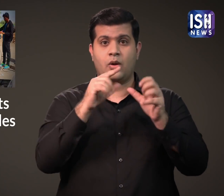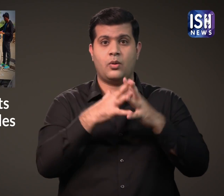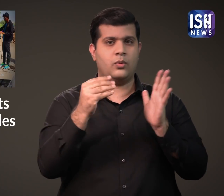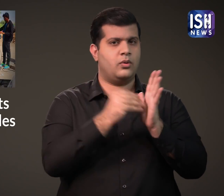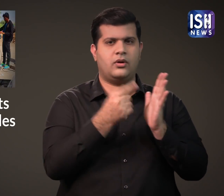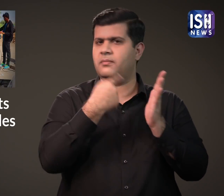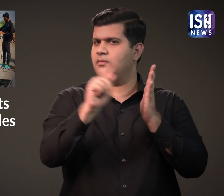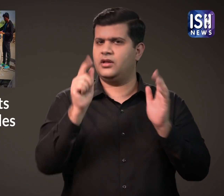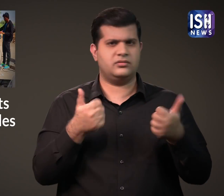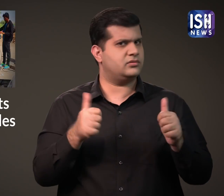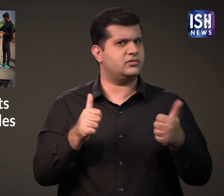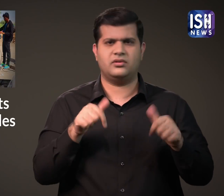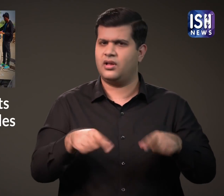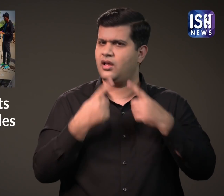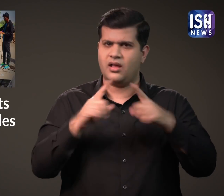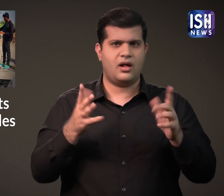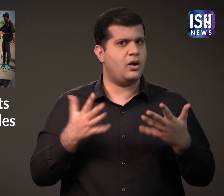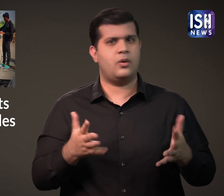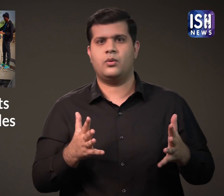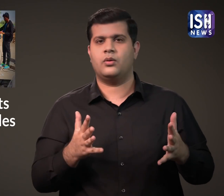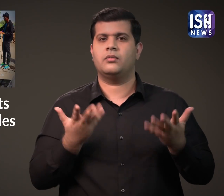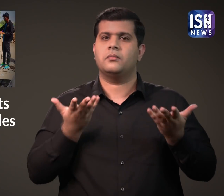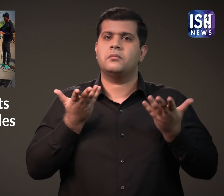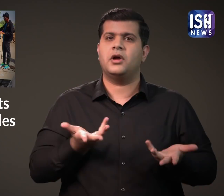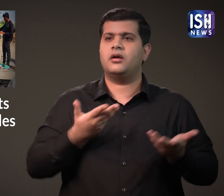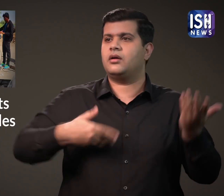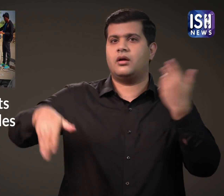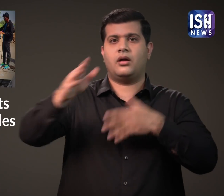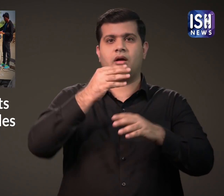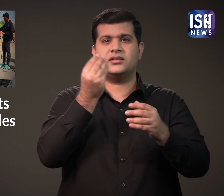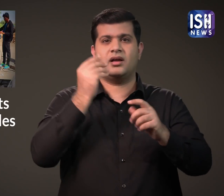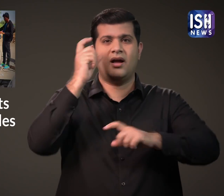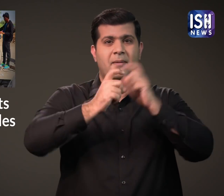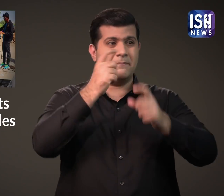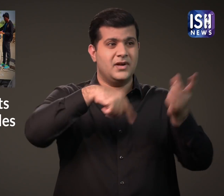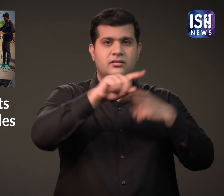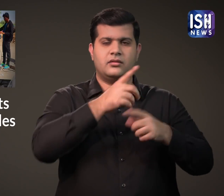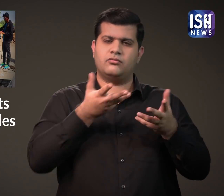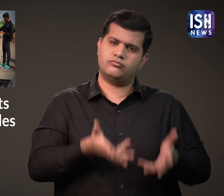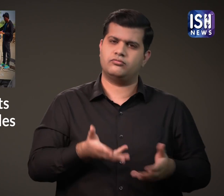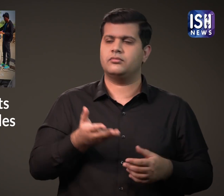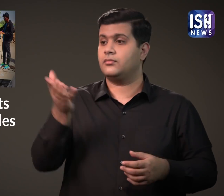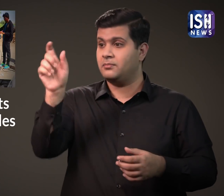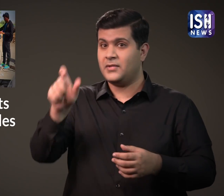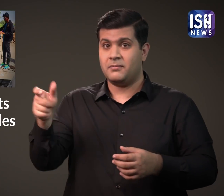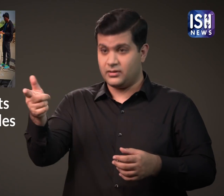it is legally not allowed to use manual scavengers. But some companies are still using them